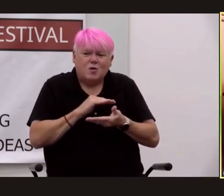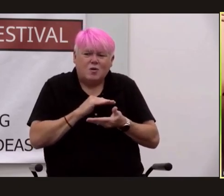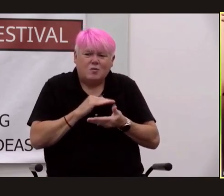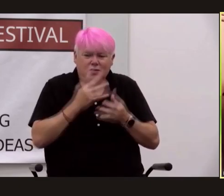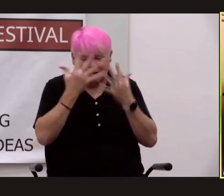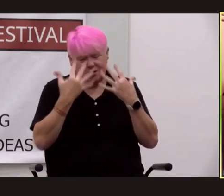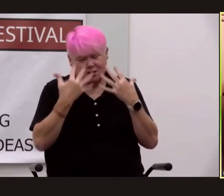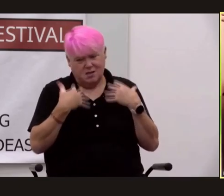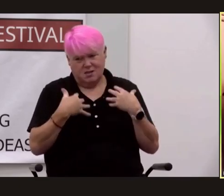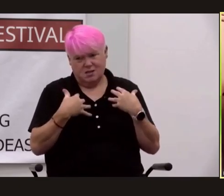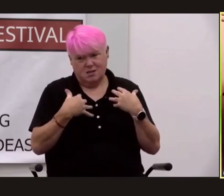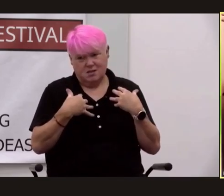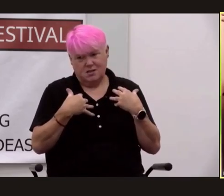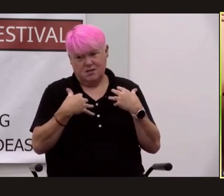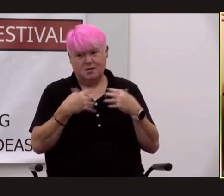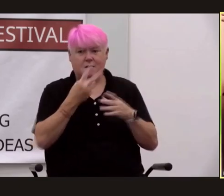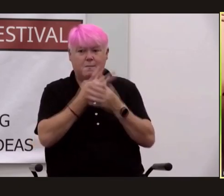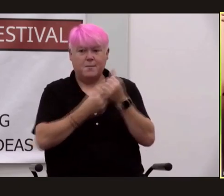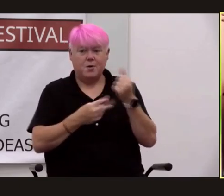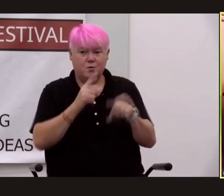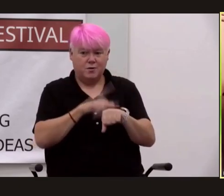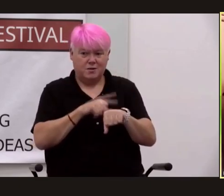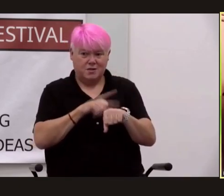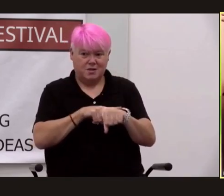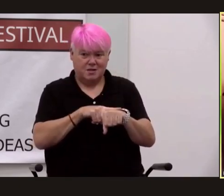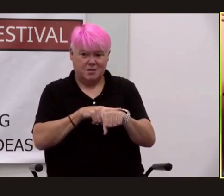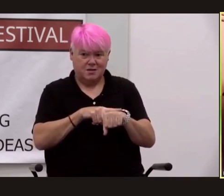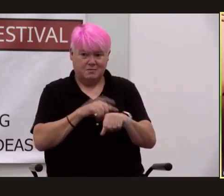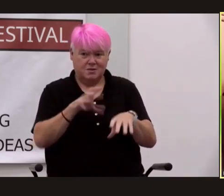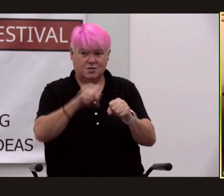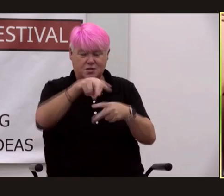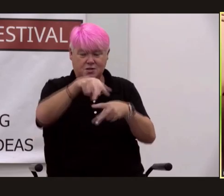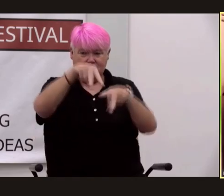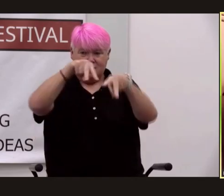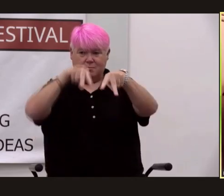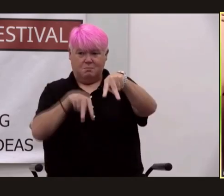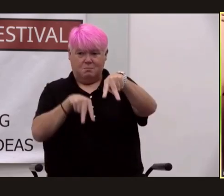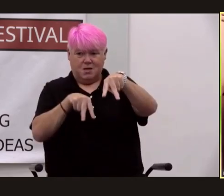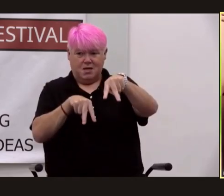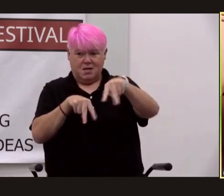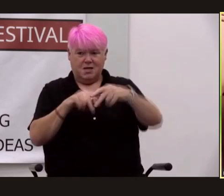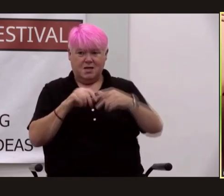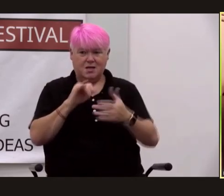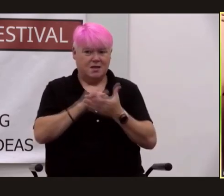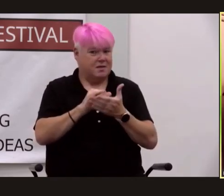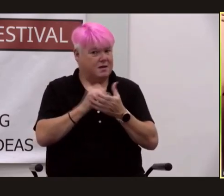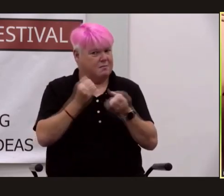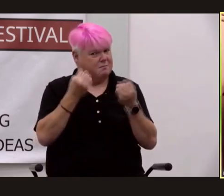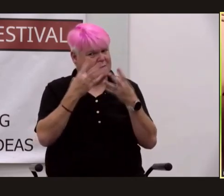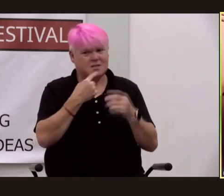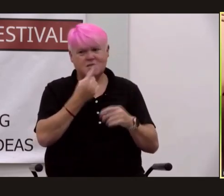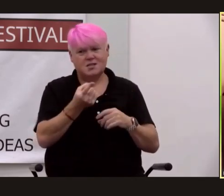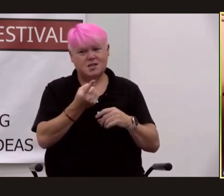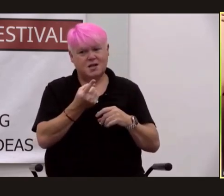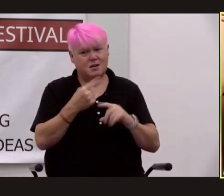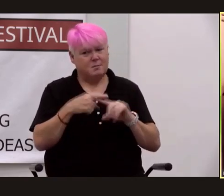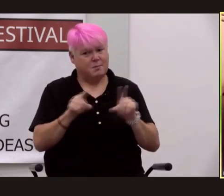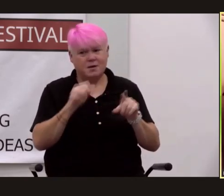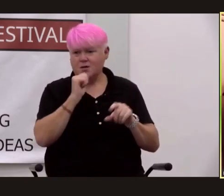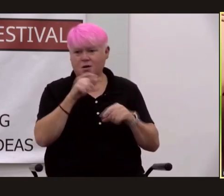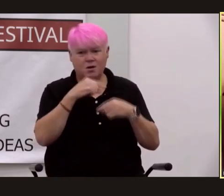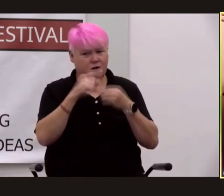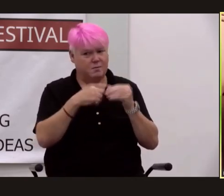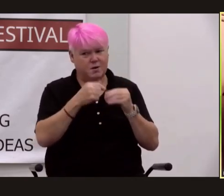but both times she took a step back that much he'd say but no more not about her or